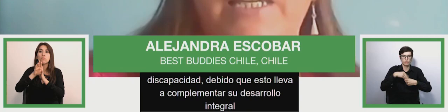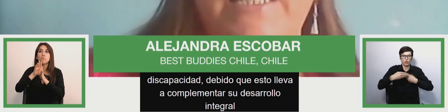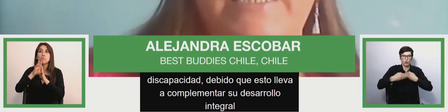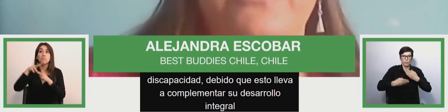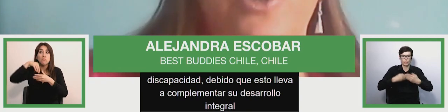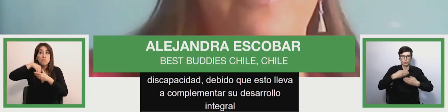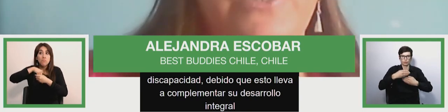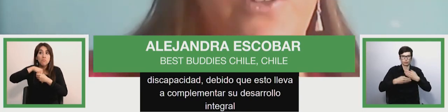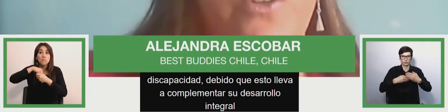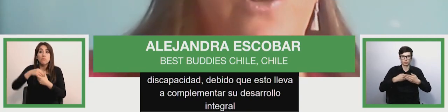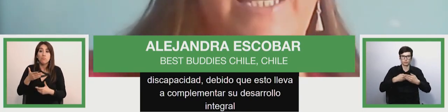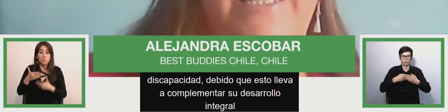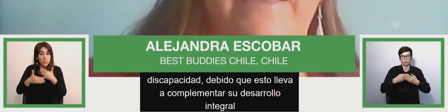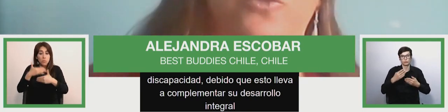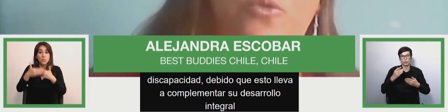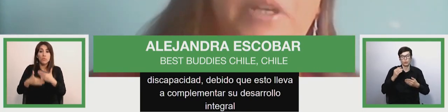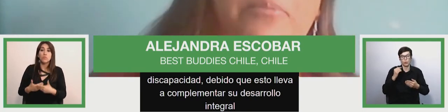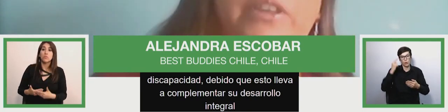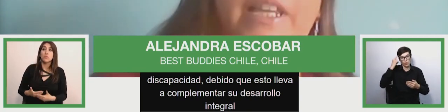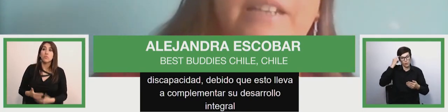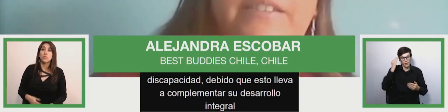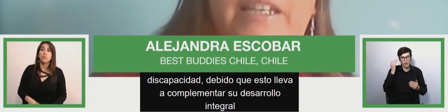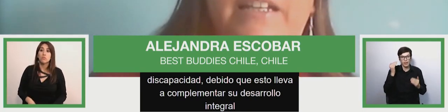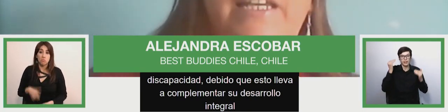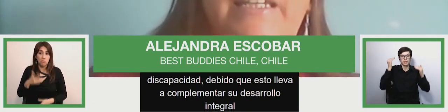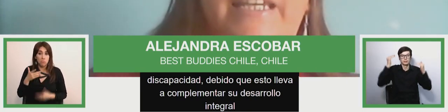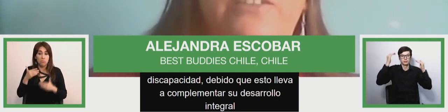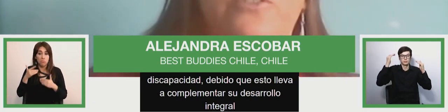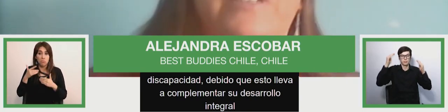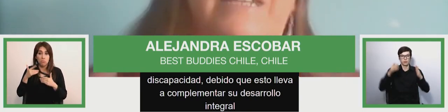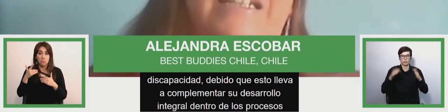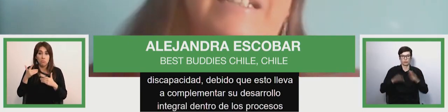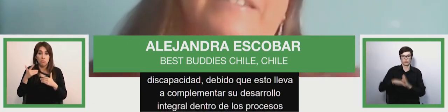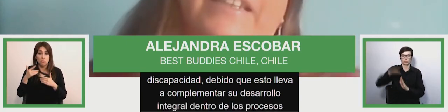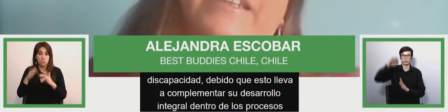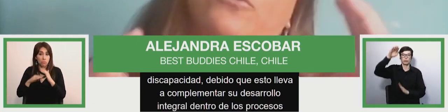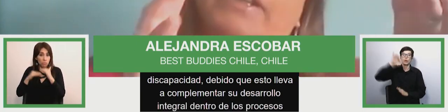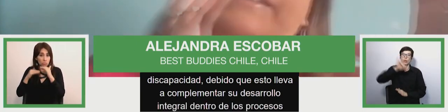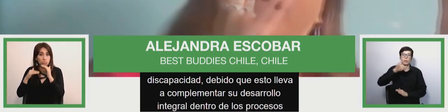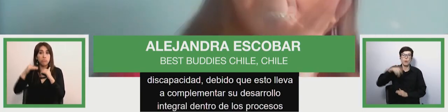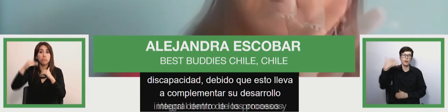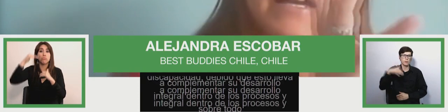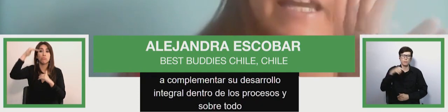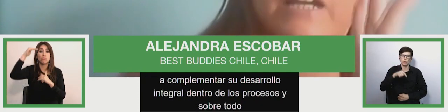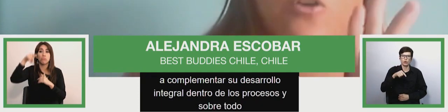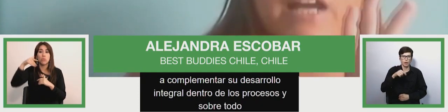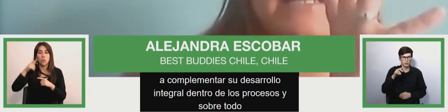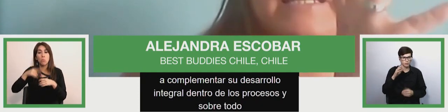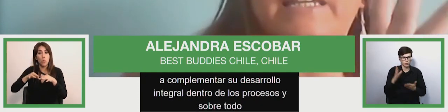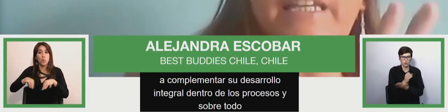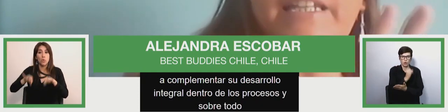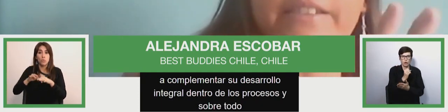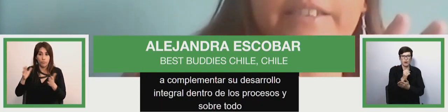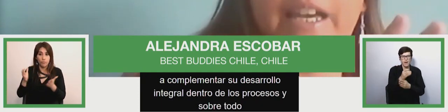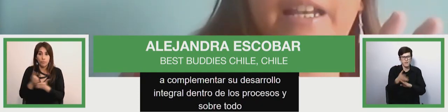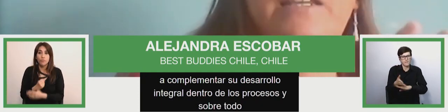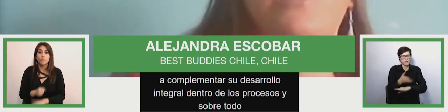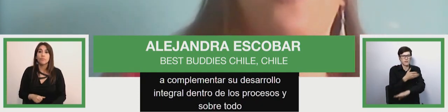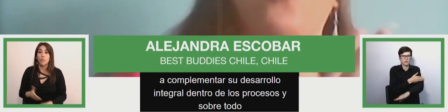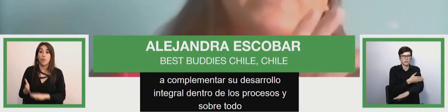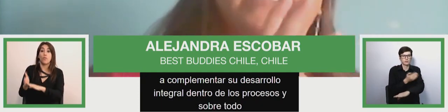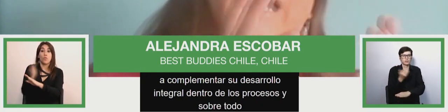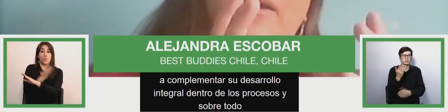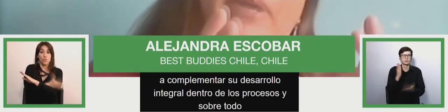particularly very important that this is is taking from a school